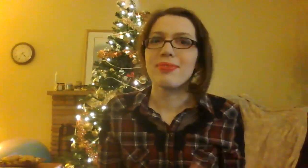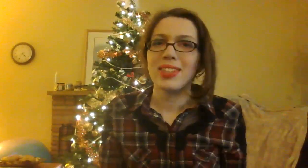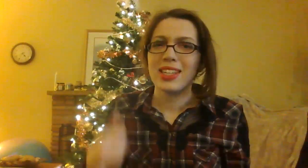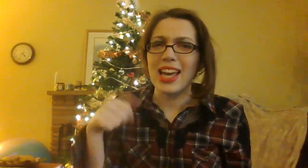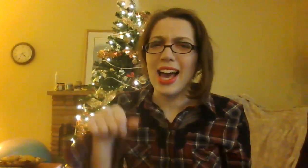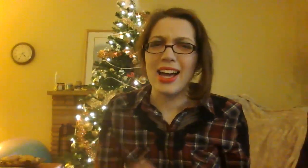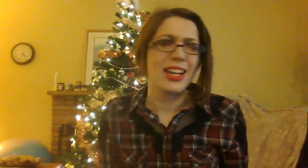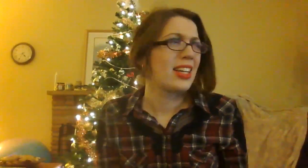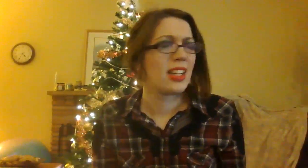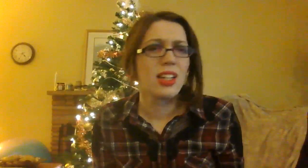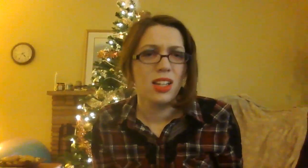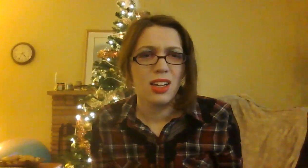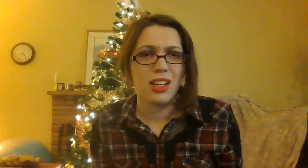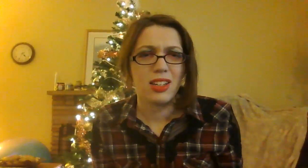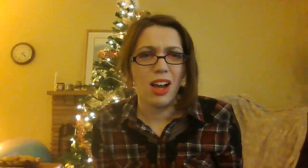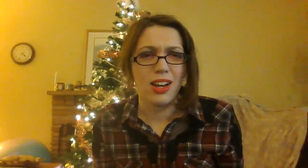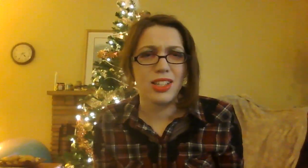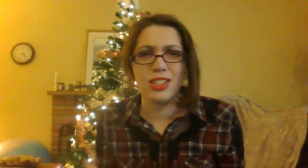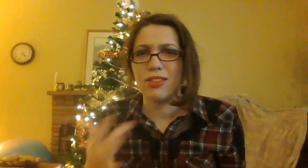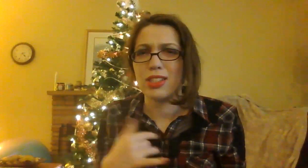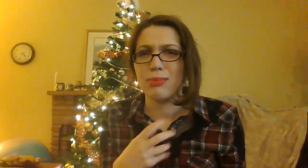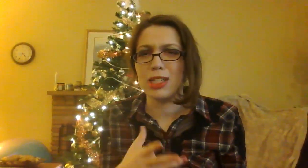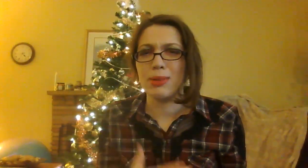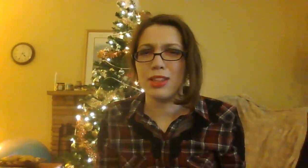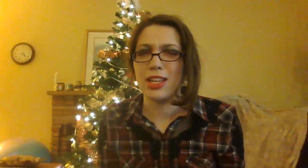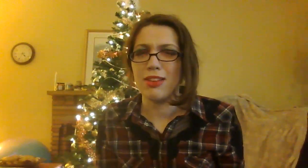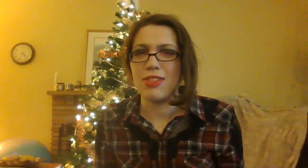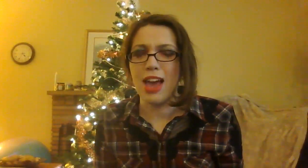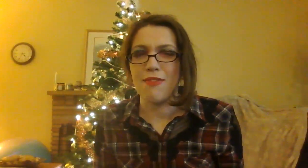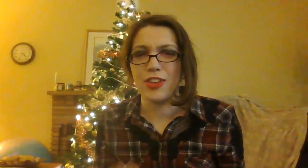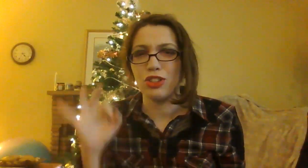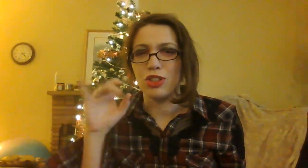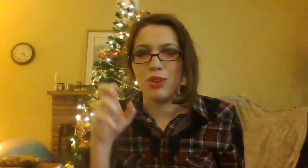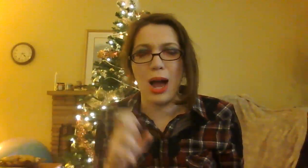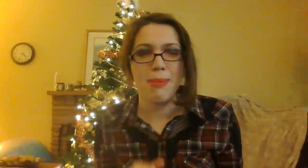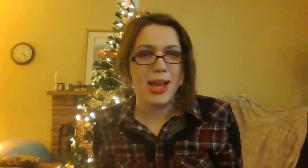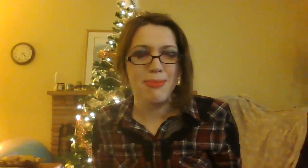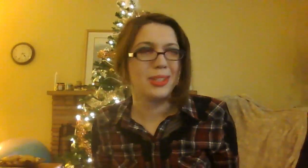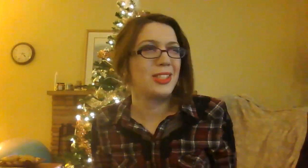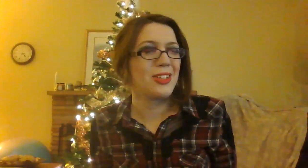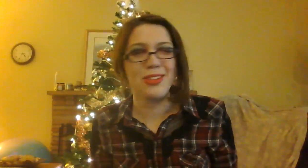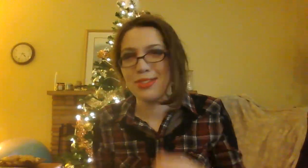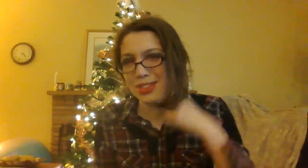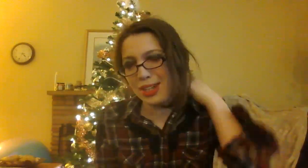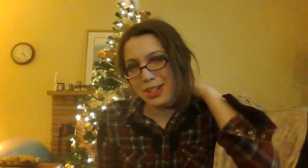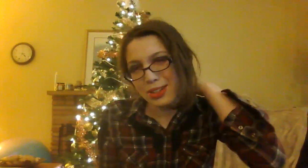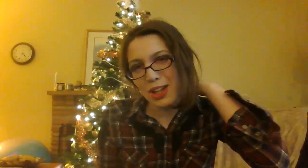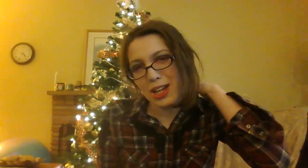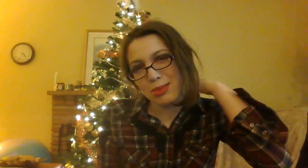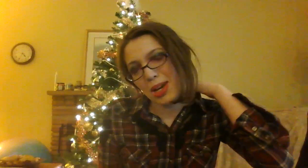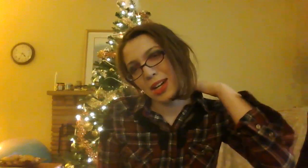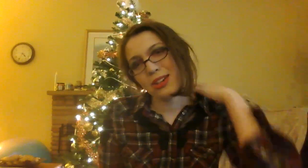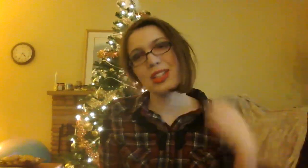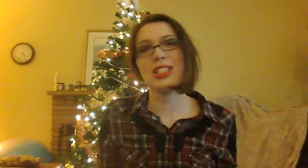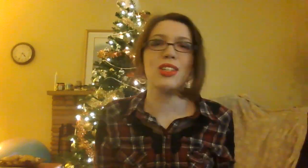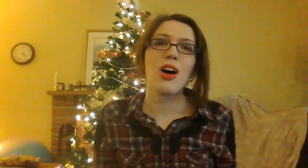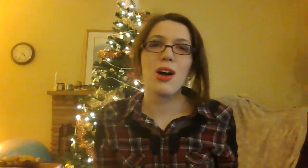Yeah It honestly always makes me think of that Futurama episode Of Santa Claus When I hear this song